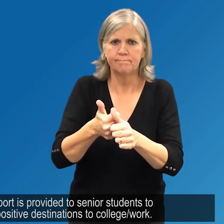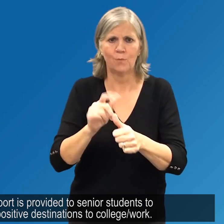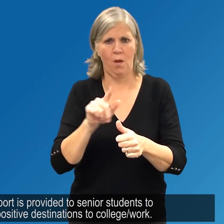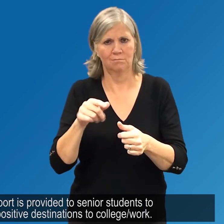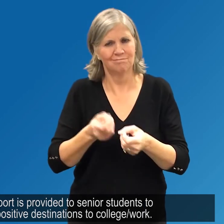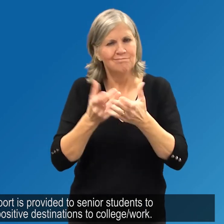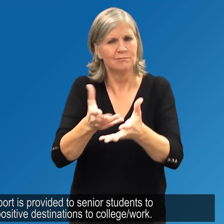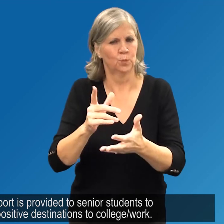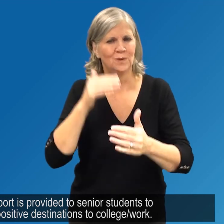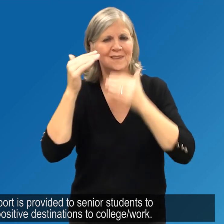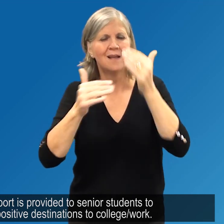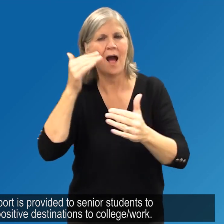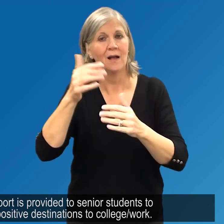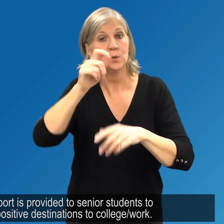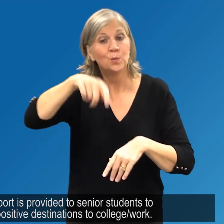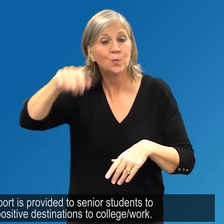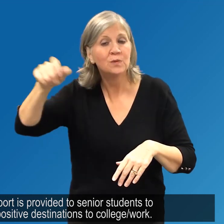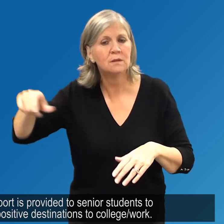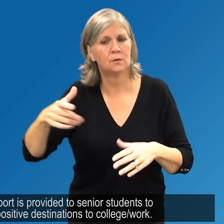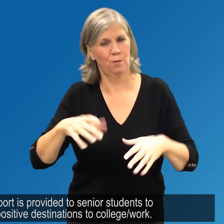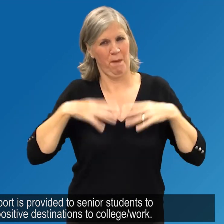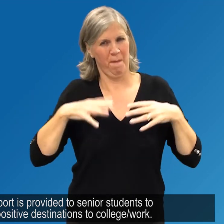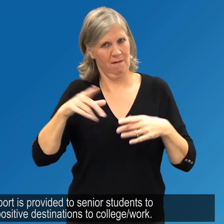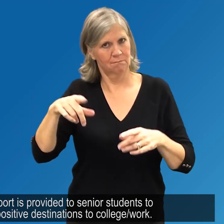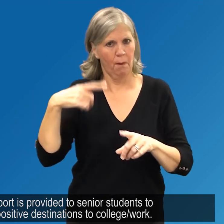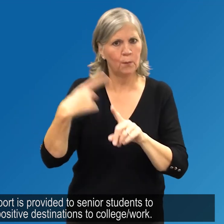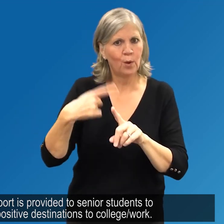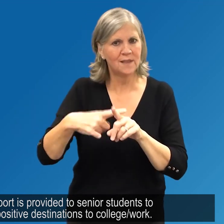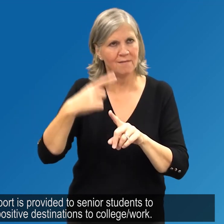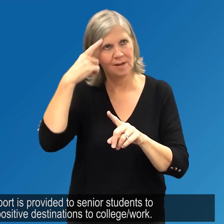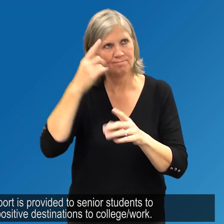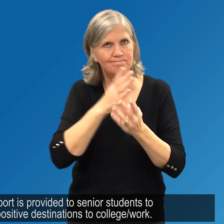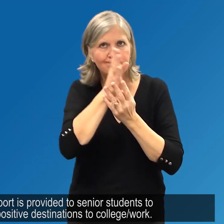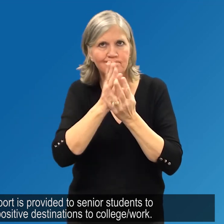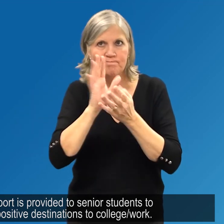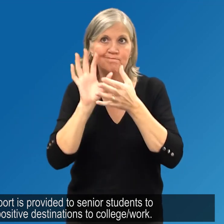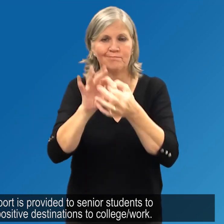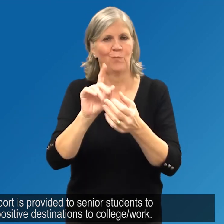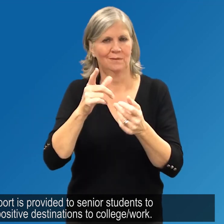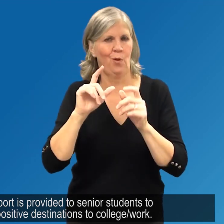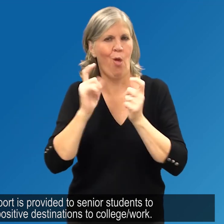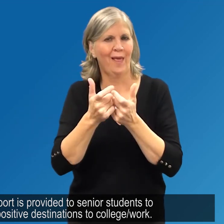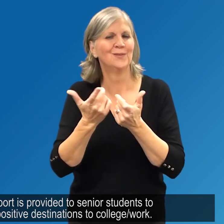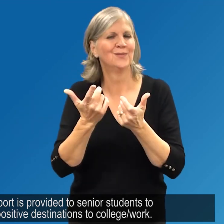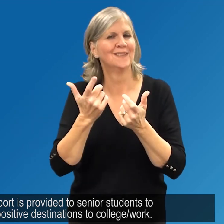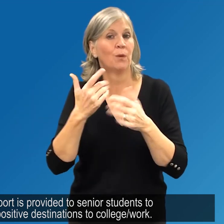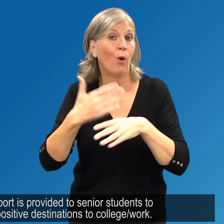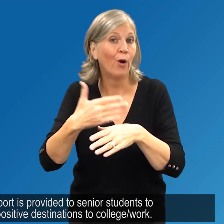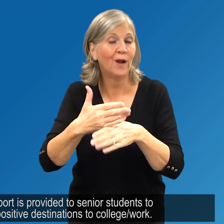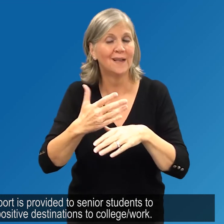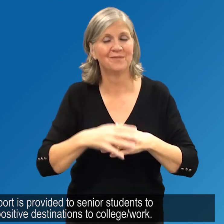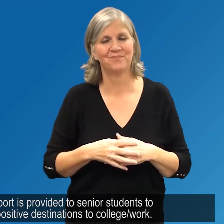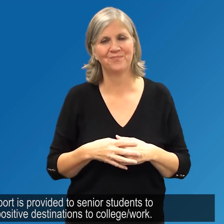Intense support is provided to senior students to prepare for positive destinations to college slash work.